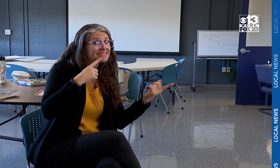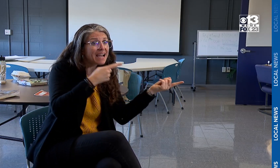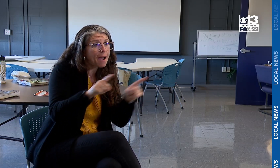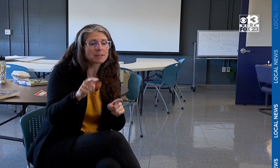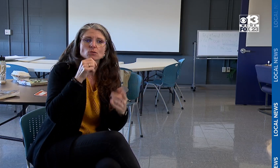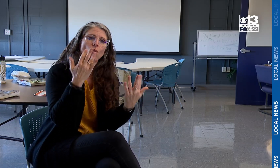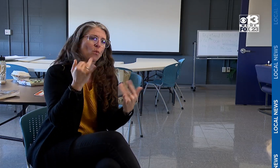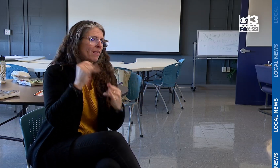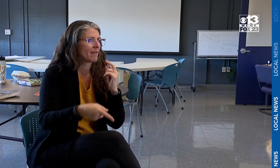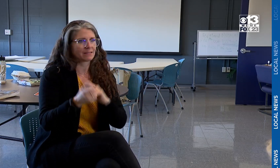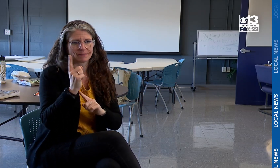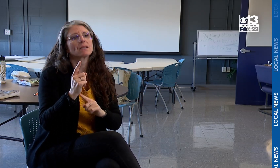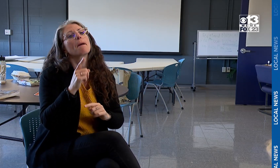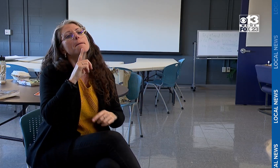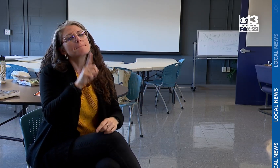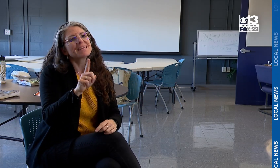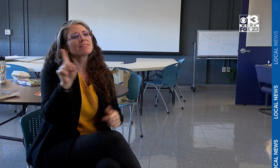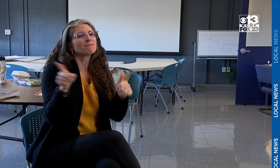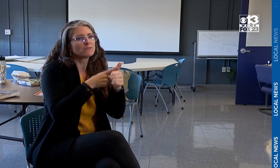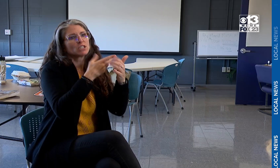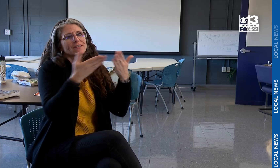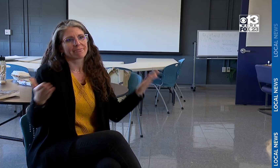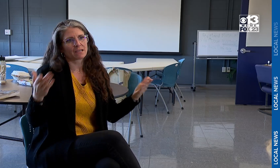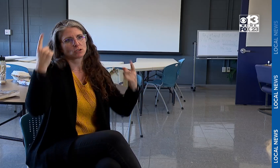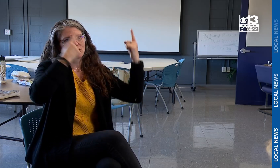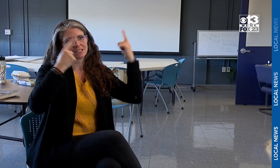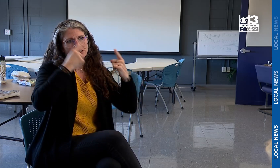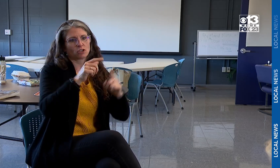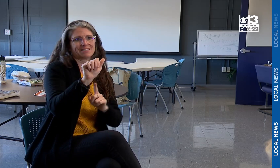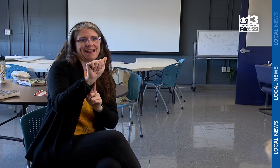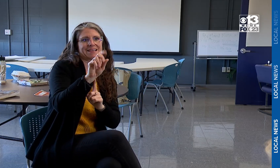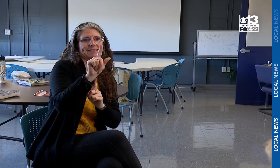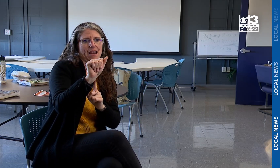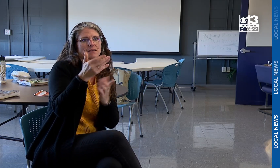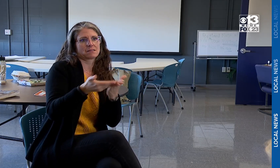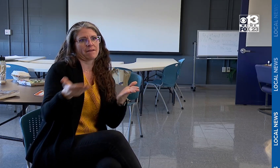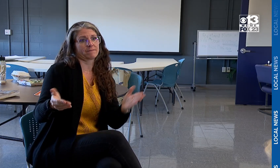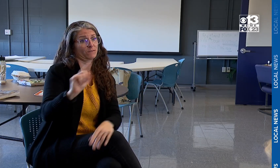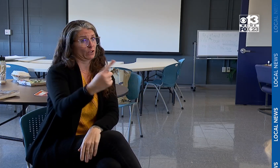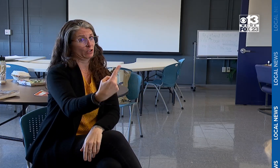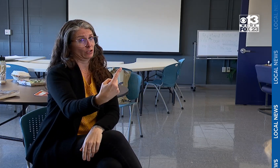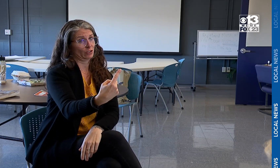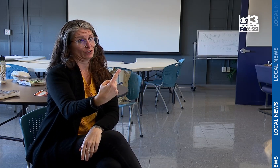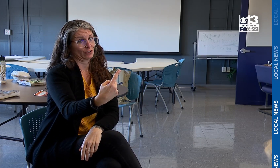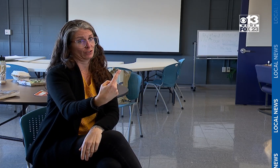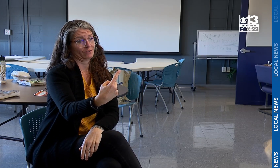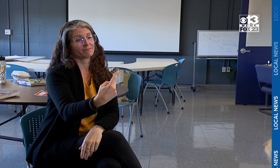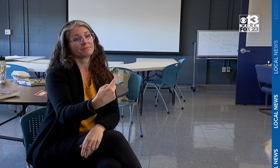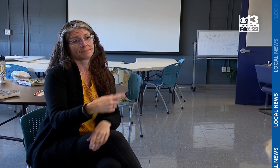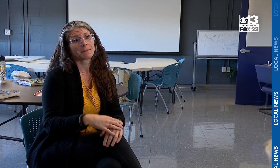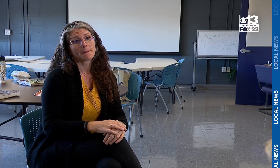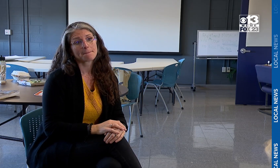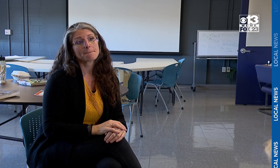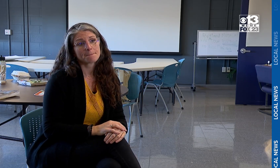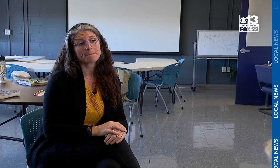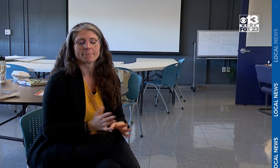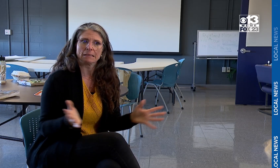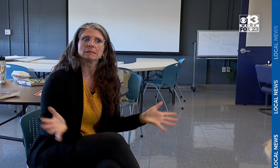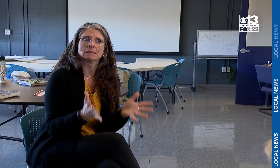are reaching out a week or two weeks in advance, and that's really not enough time. So the first thing that you really need to do is say, my first thing